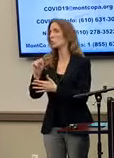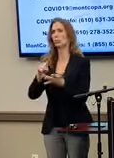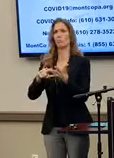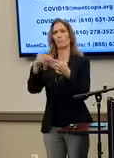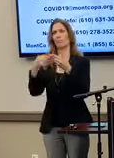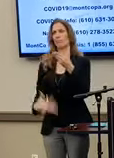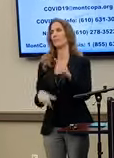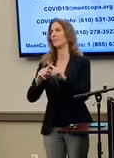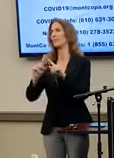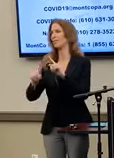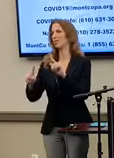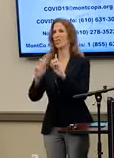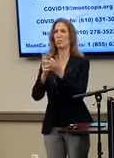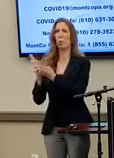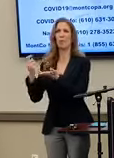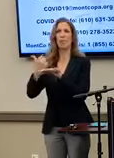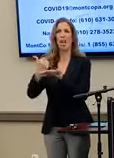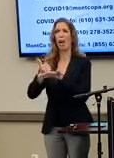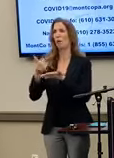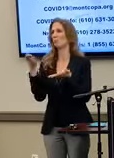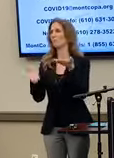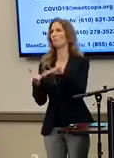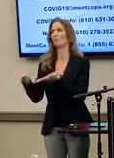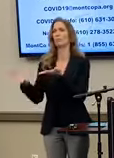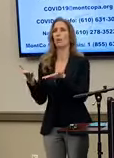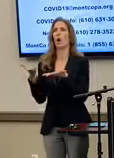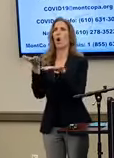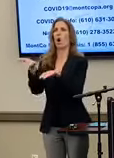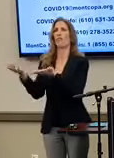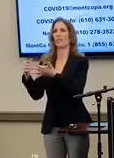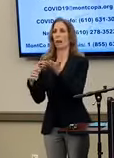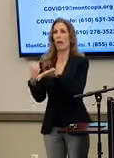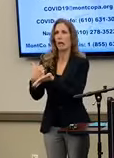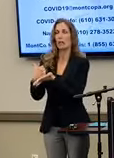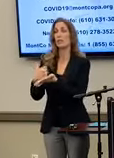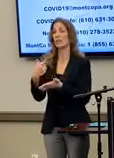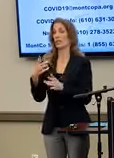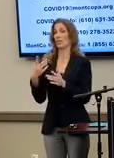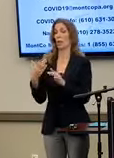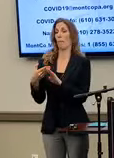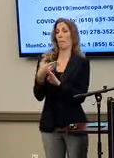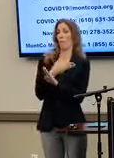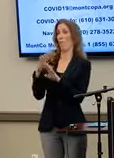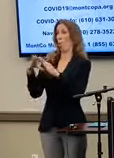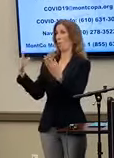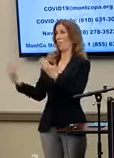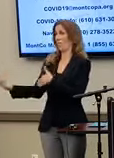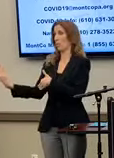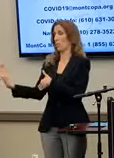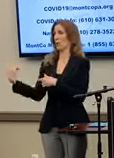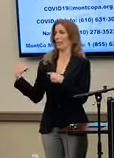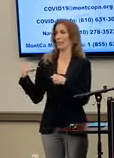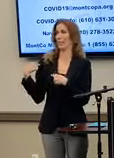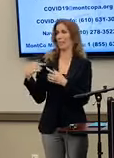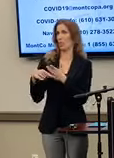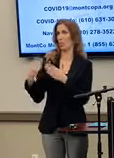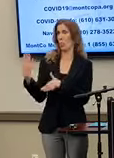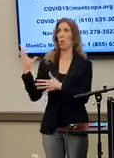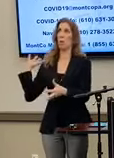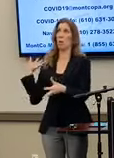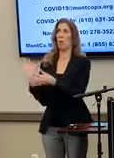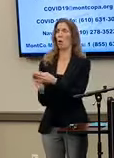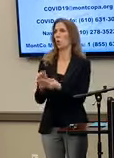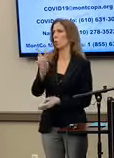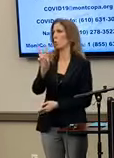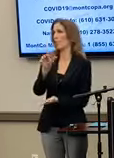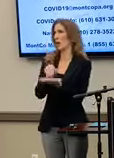departments that are assisting with this effort. As of this morning, before the testing site opened, we have tested 2